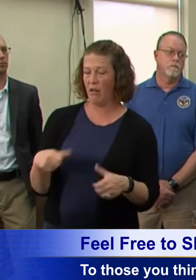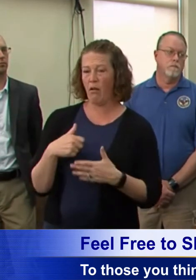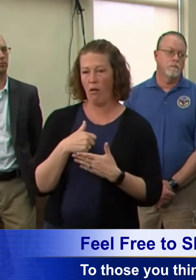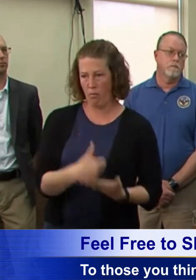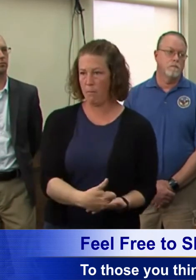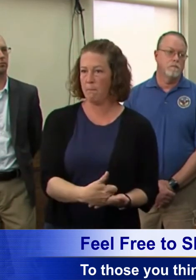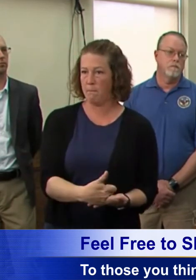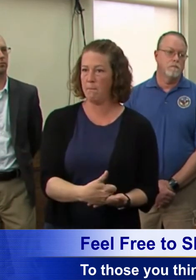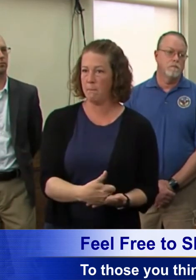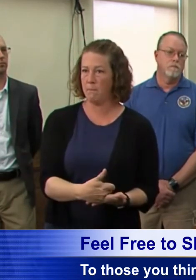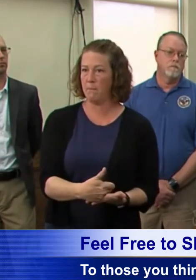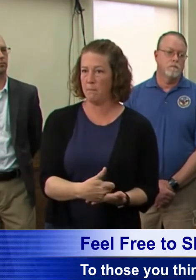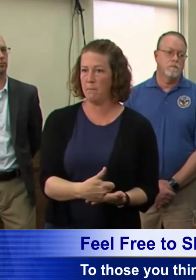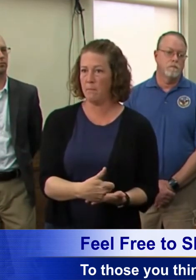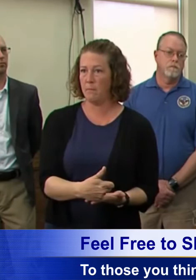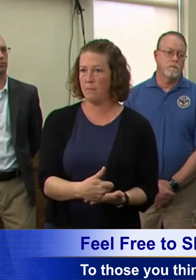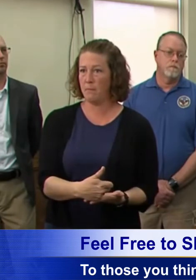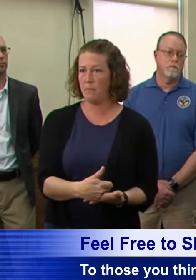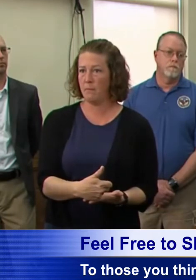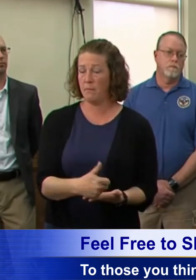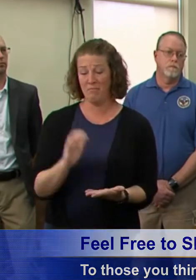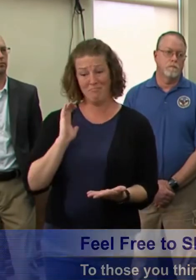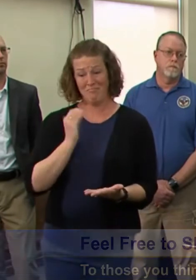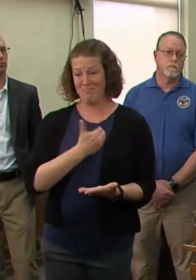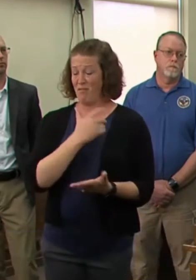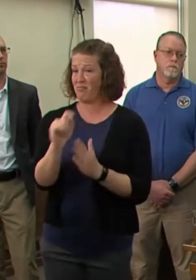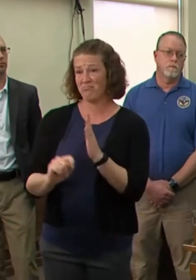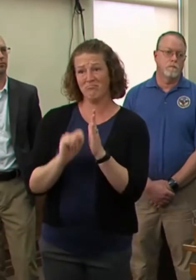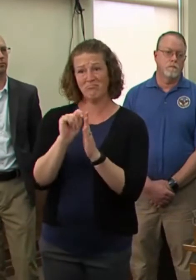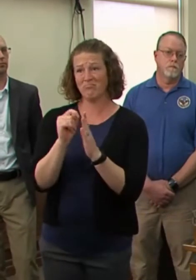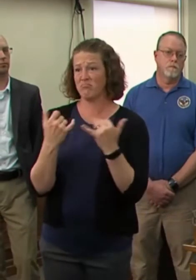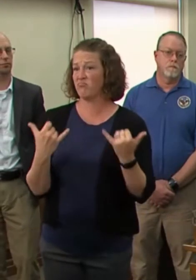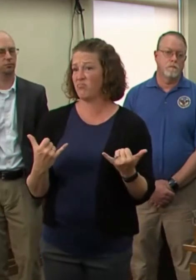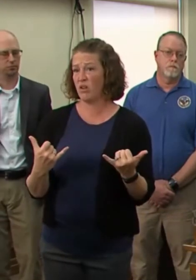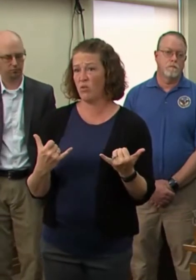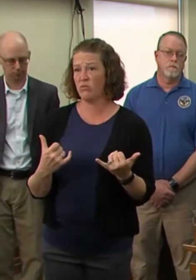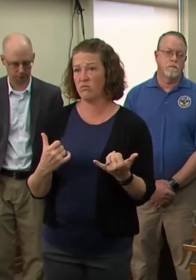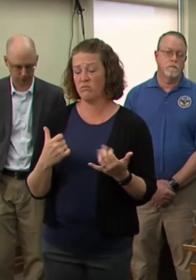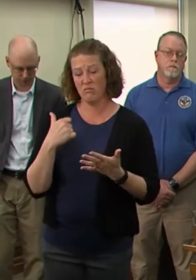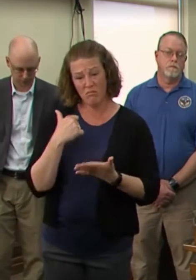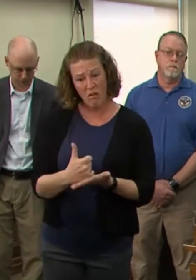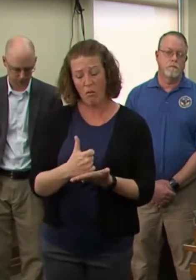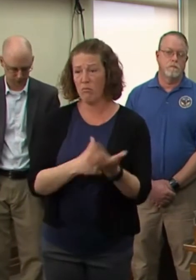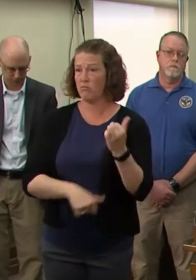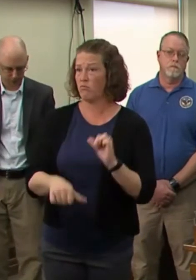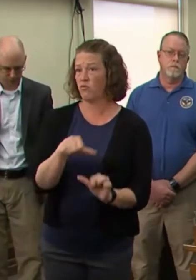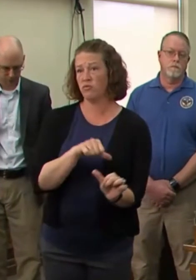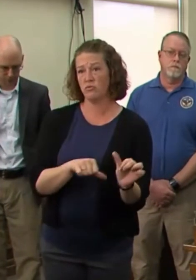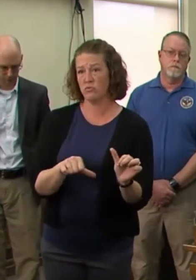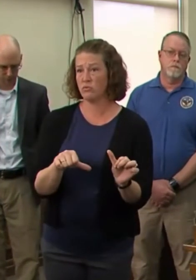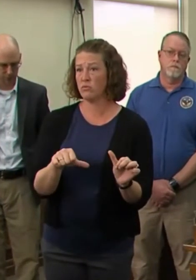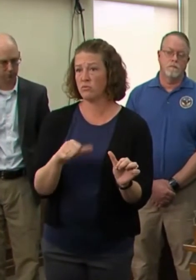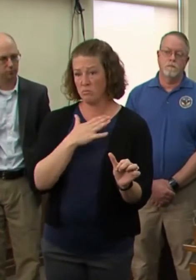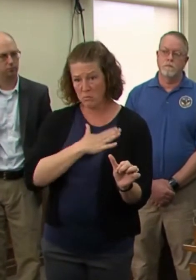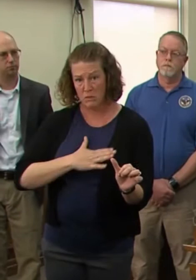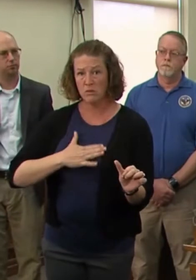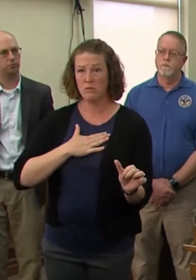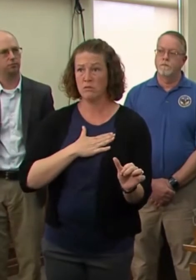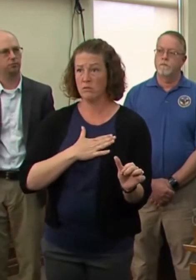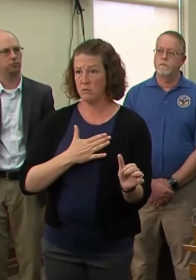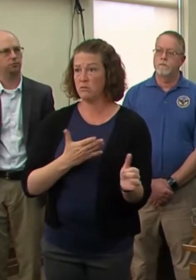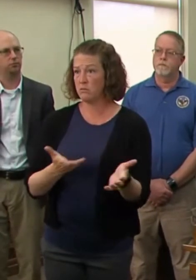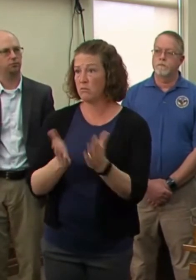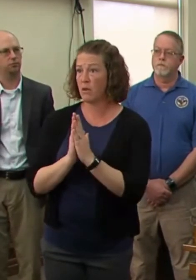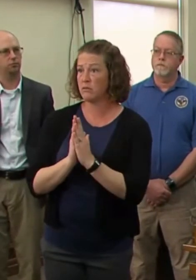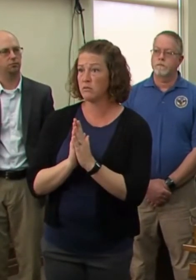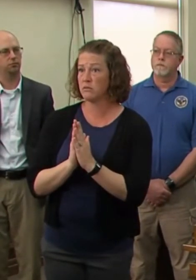out, because that is the moment that we're living in everybody. We, we have got to stand up for each other. Uh, and I'm making that plea to people across the state of Illinois